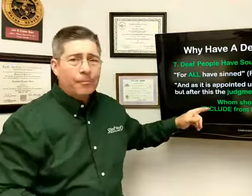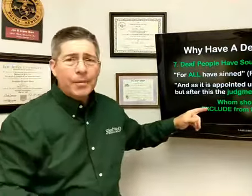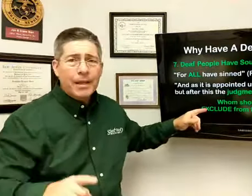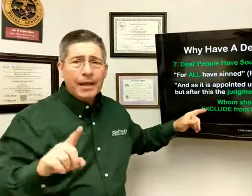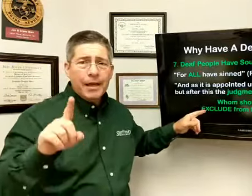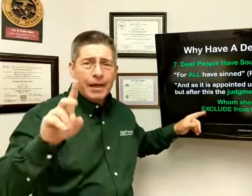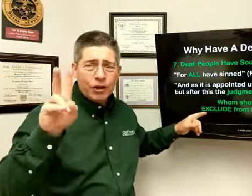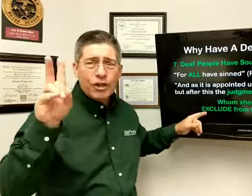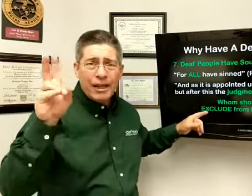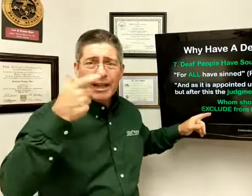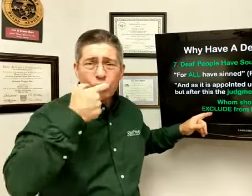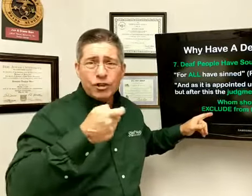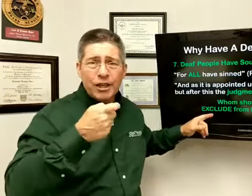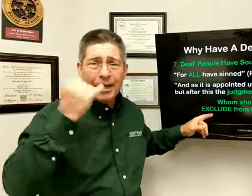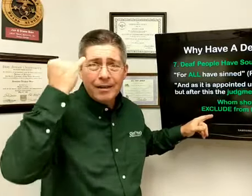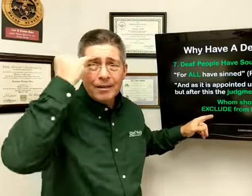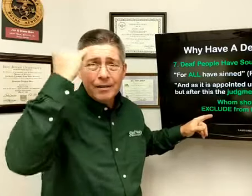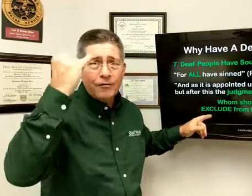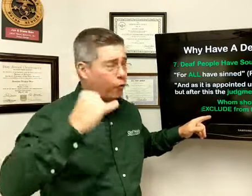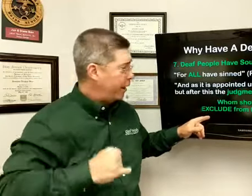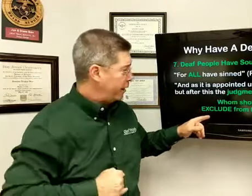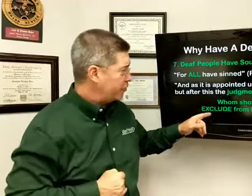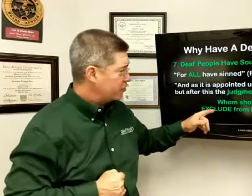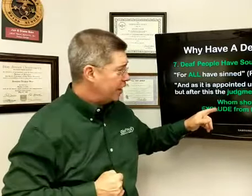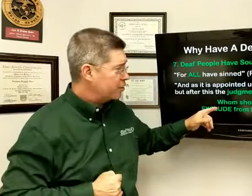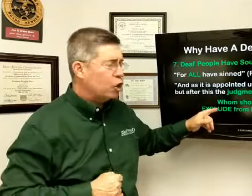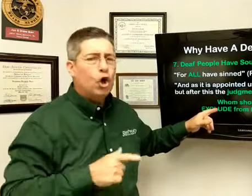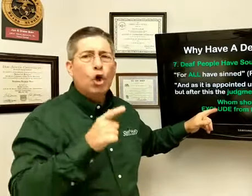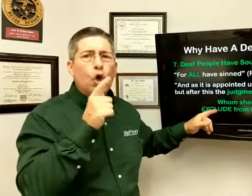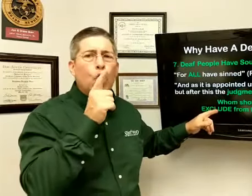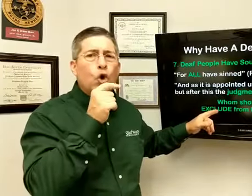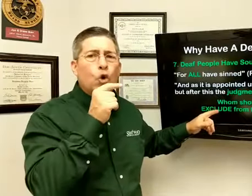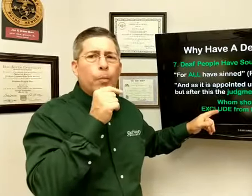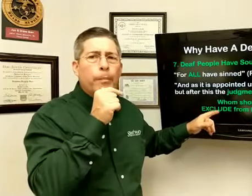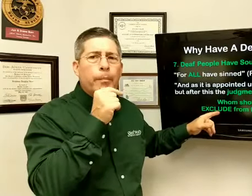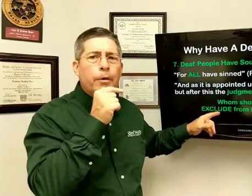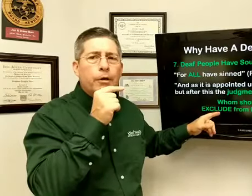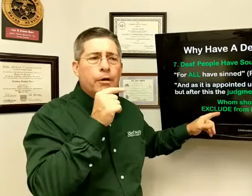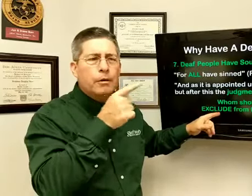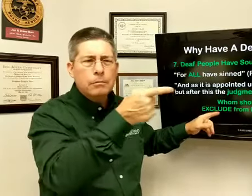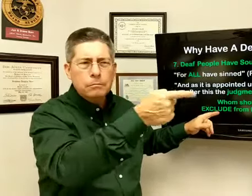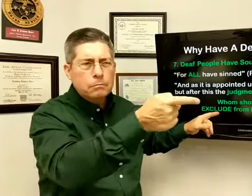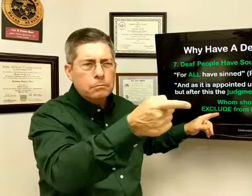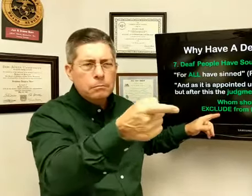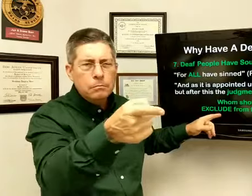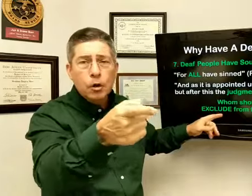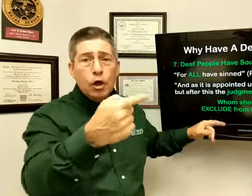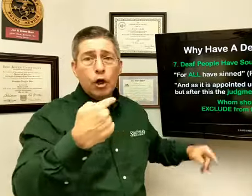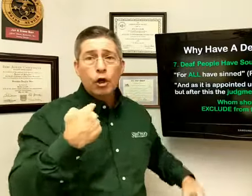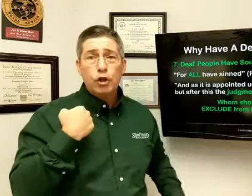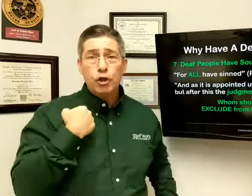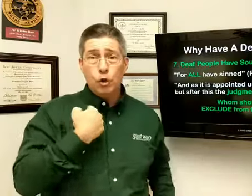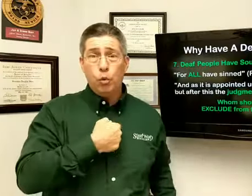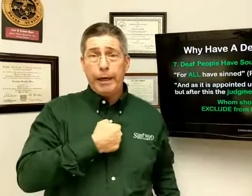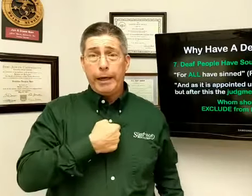Here's an interesting phrase. It says, whom should we